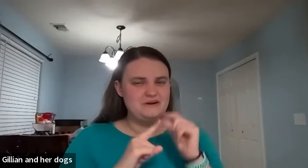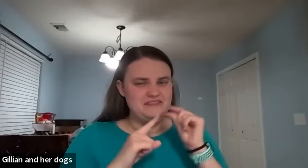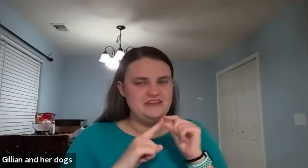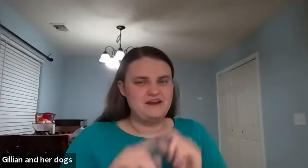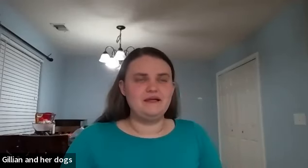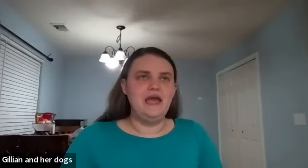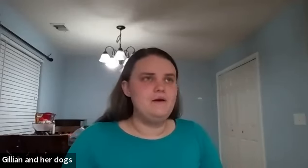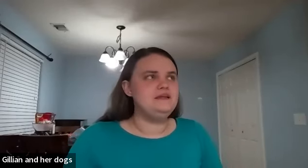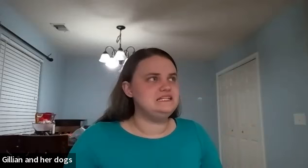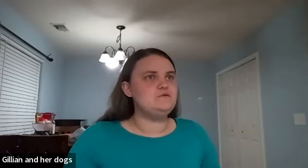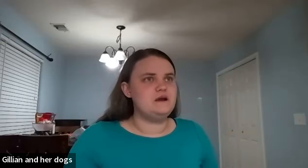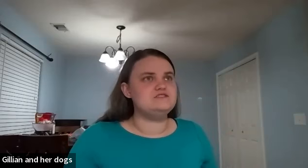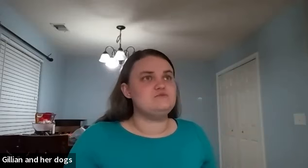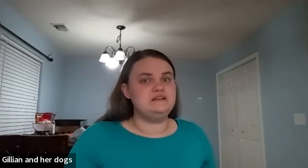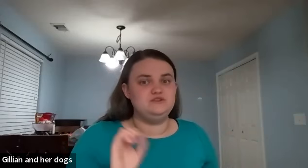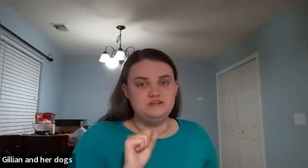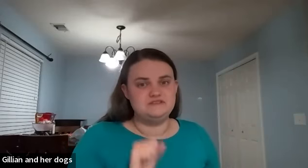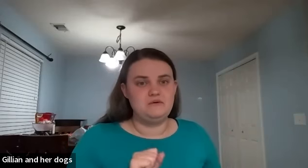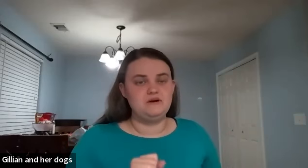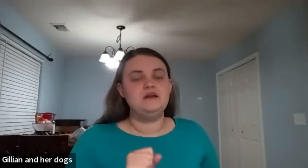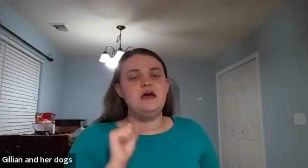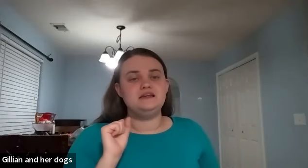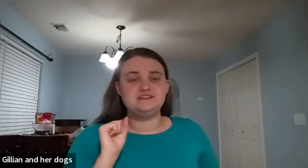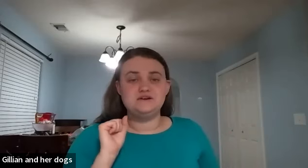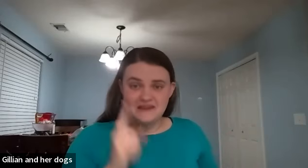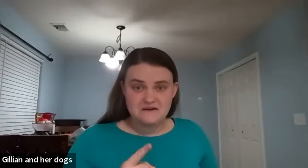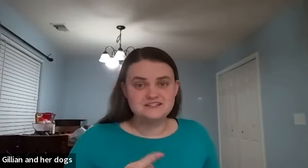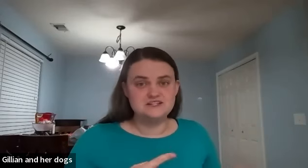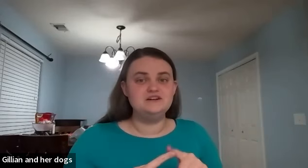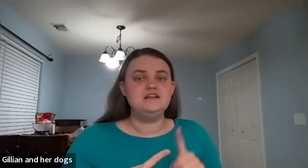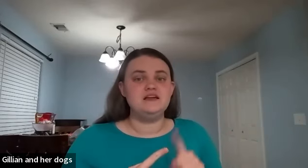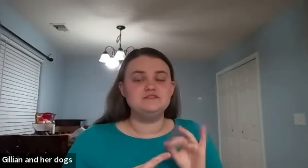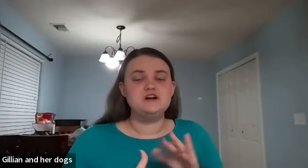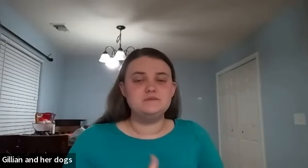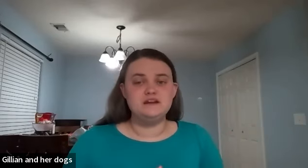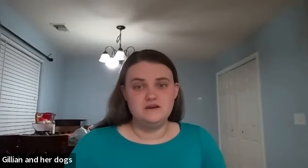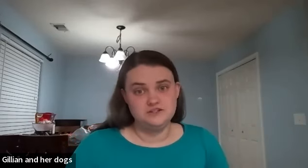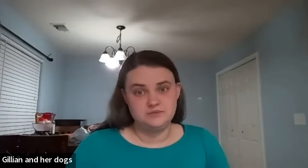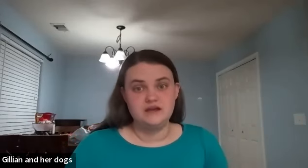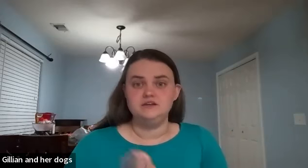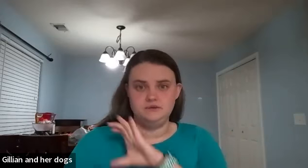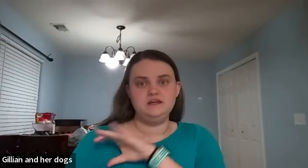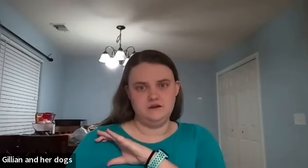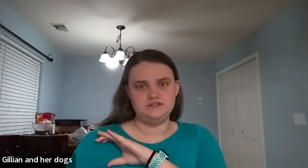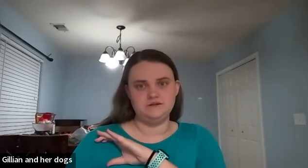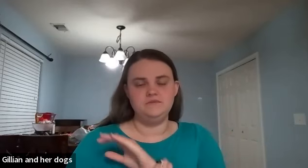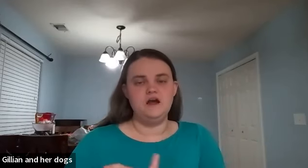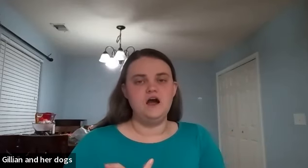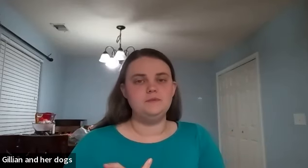word i think about i'm like how many different ways do we do we use that word and so character like if you're talking about a character in a play you'd be like character um